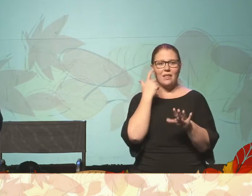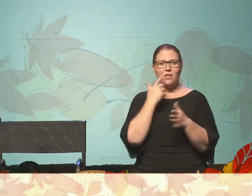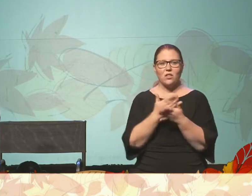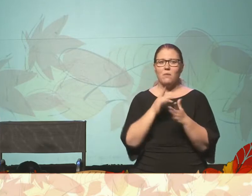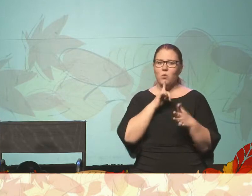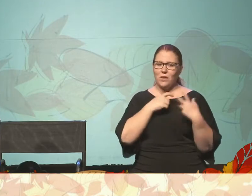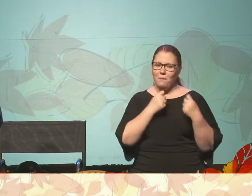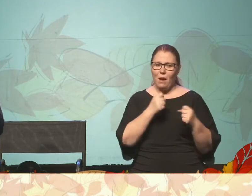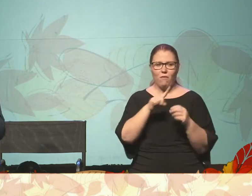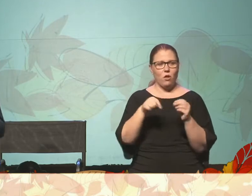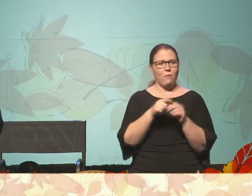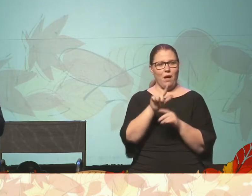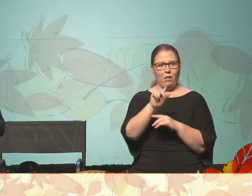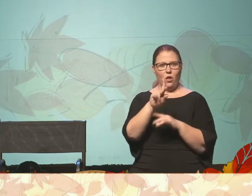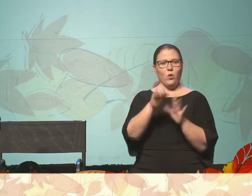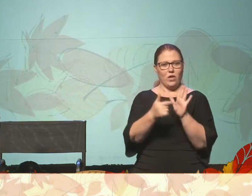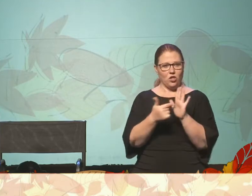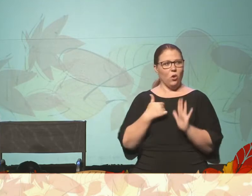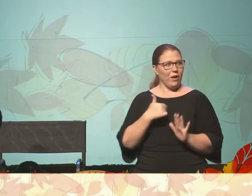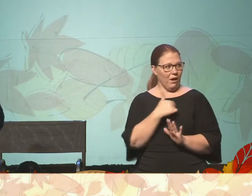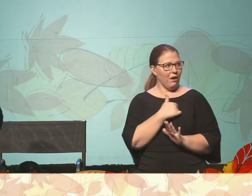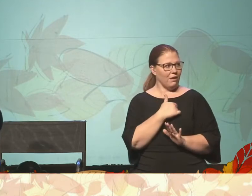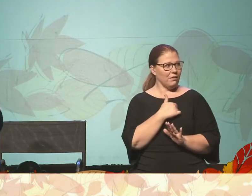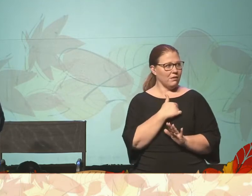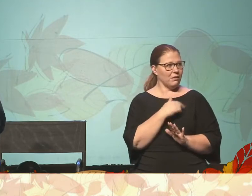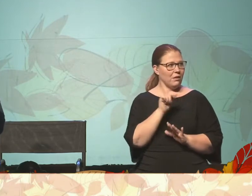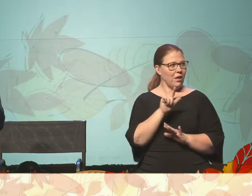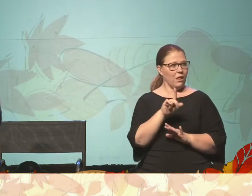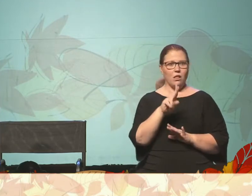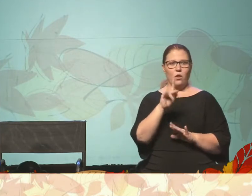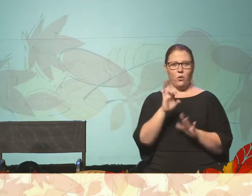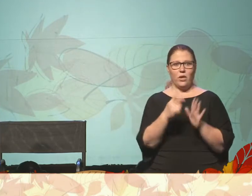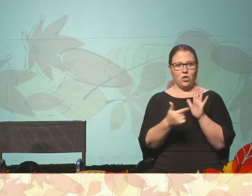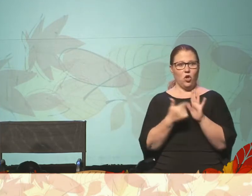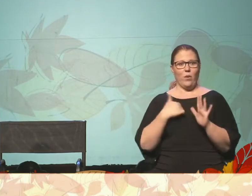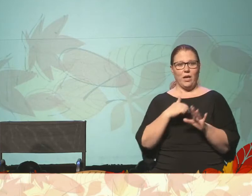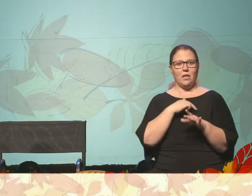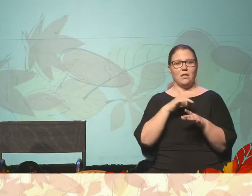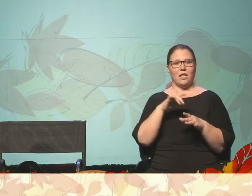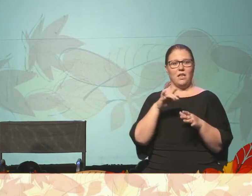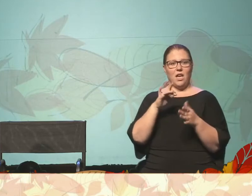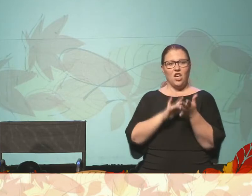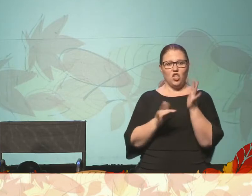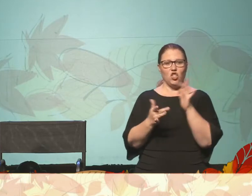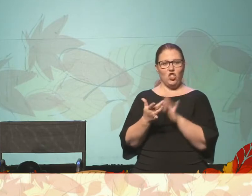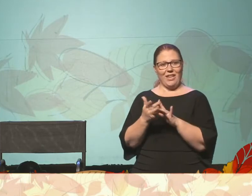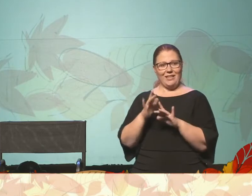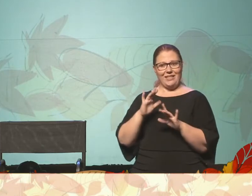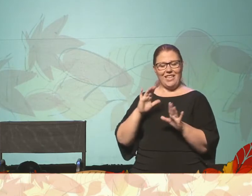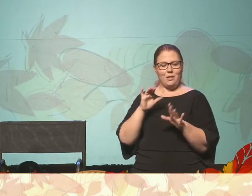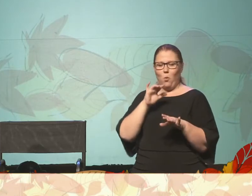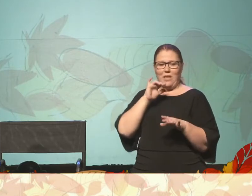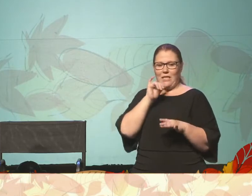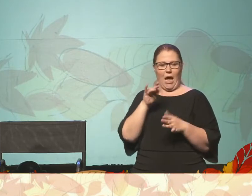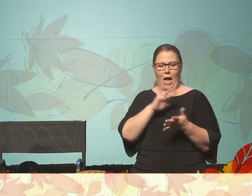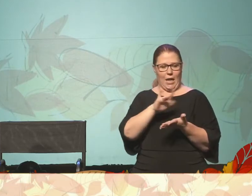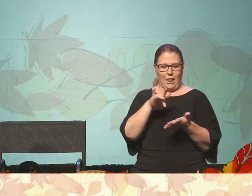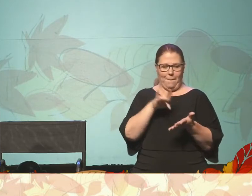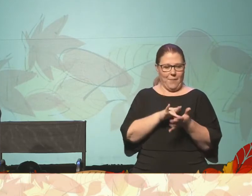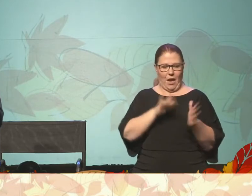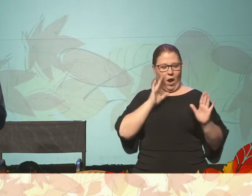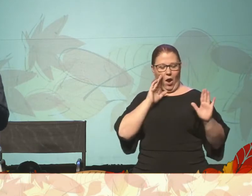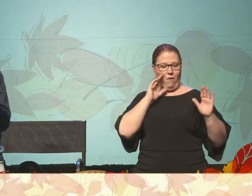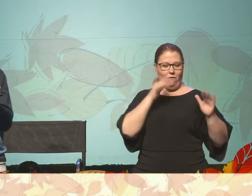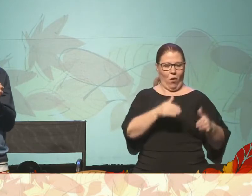really powerful about what Luke has shown us. Like, Luke has shown us that Jesus was in the margin. Like, Jesus was in this space